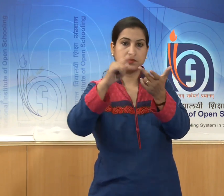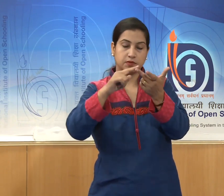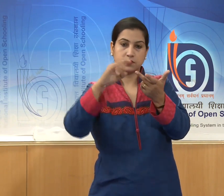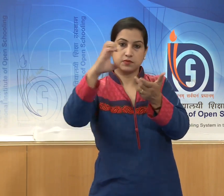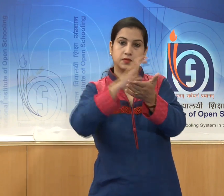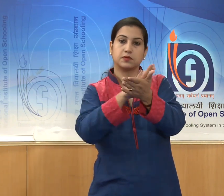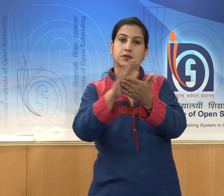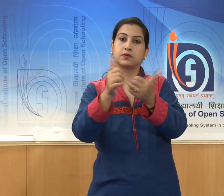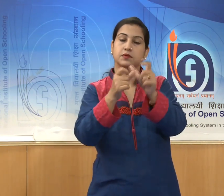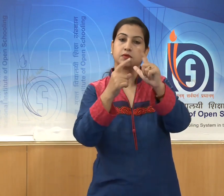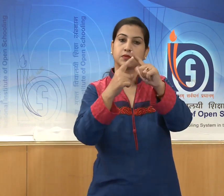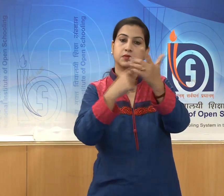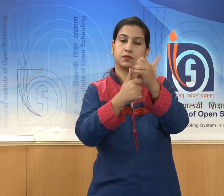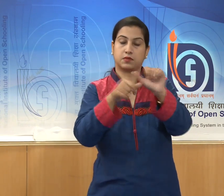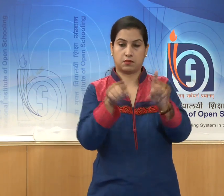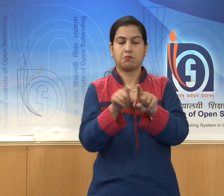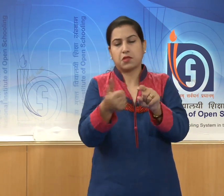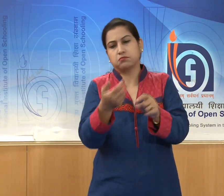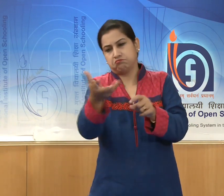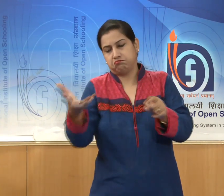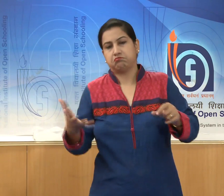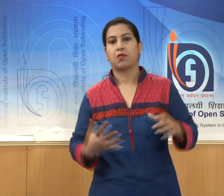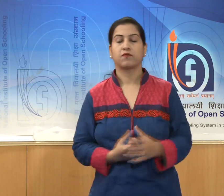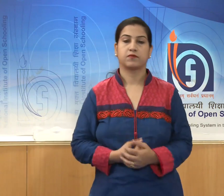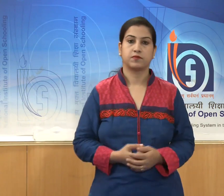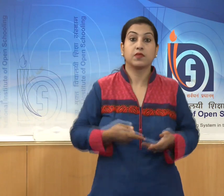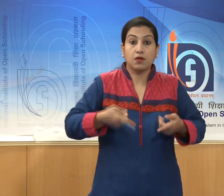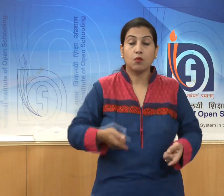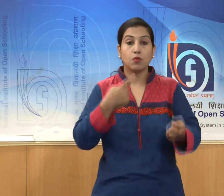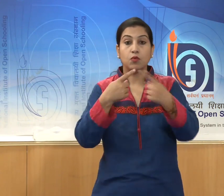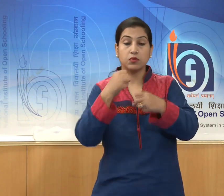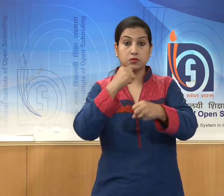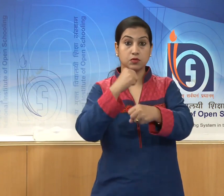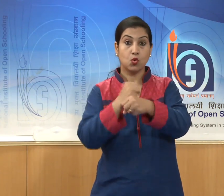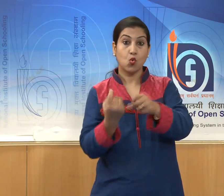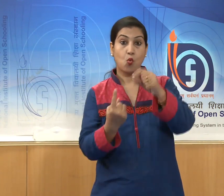Gupta sculptures show the perfect balance